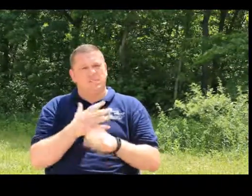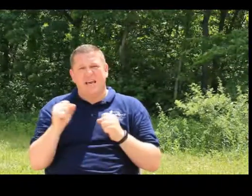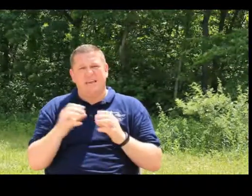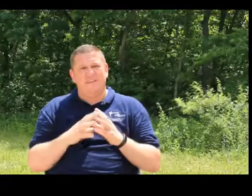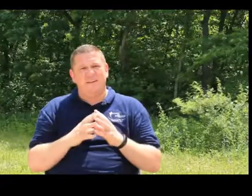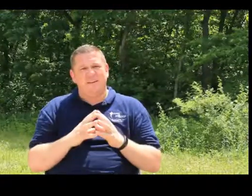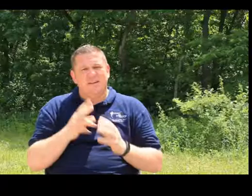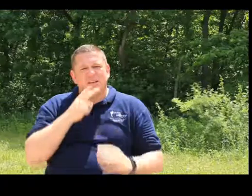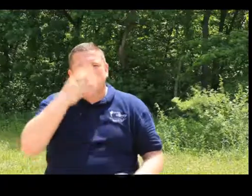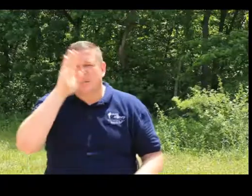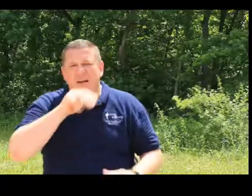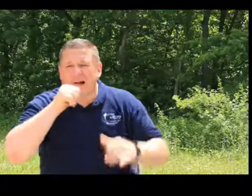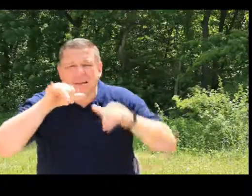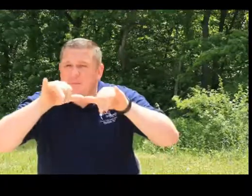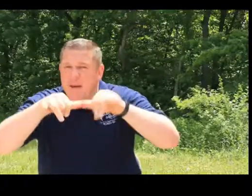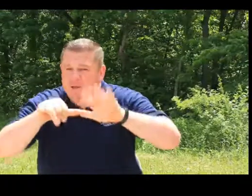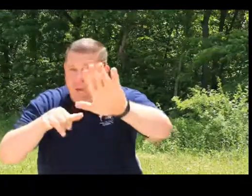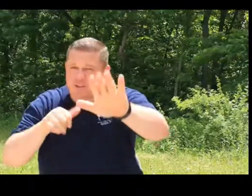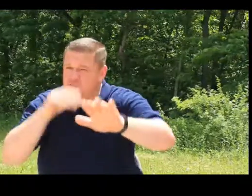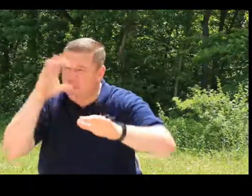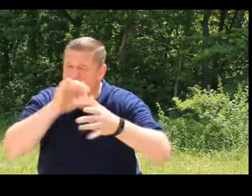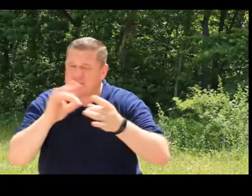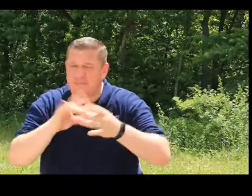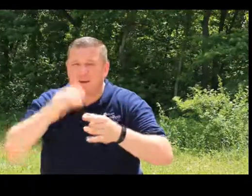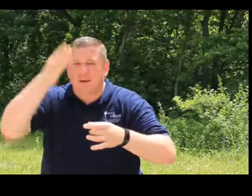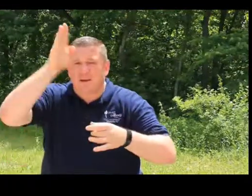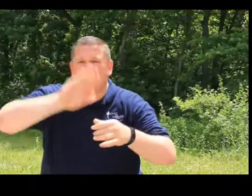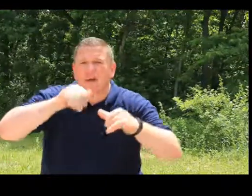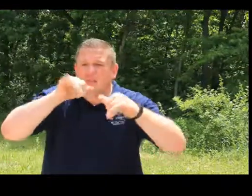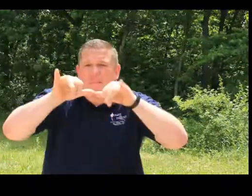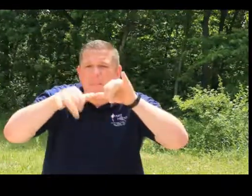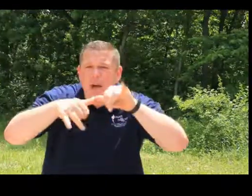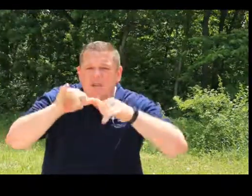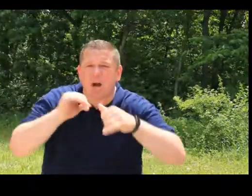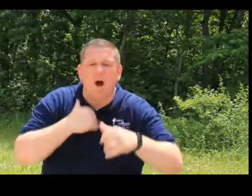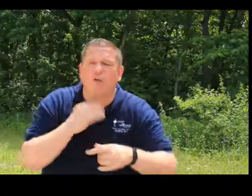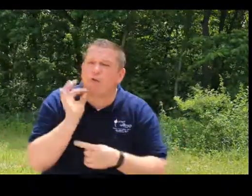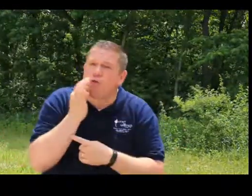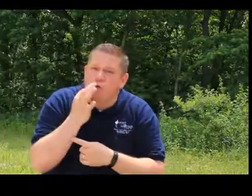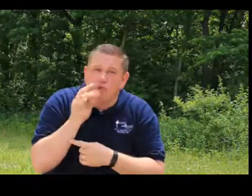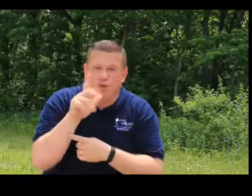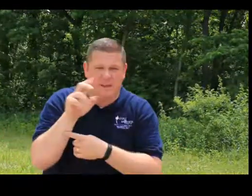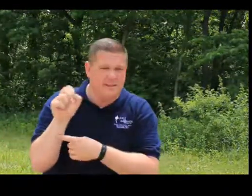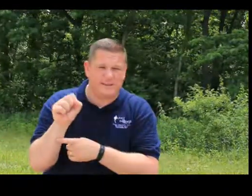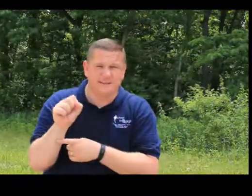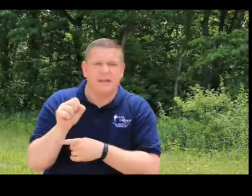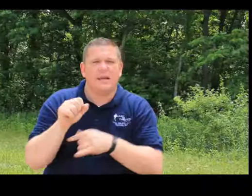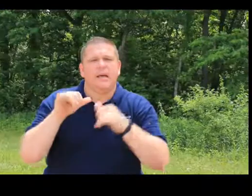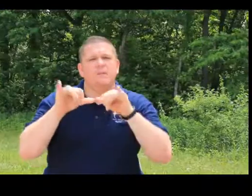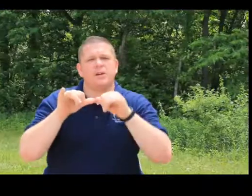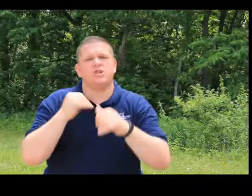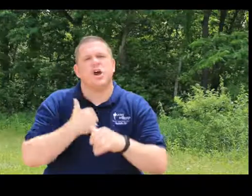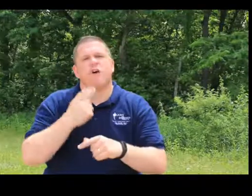saved. But see, God doesn't measure. Watch this. Don't miss this statement. God doesn't measure our fruitfulness. He measures our